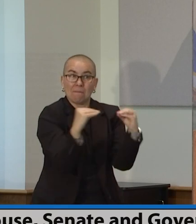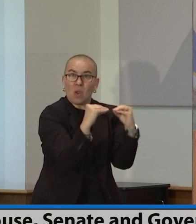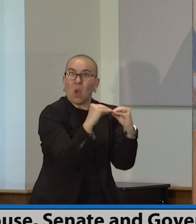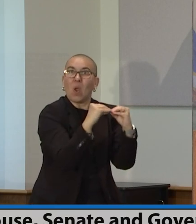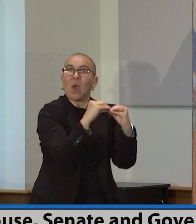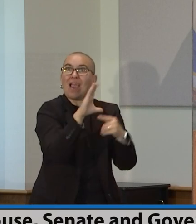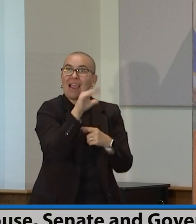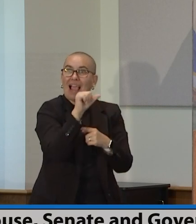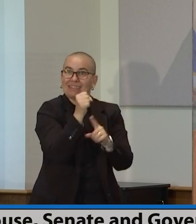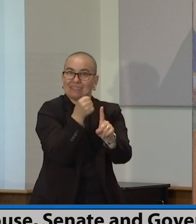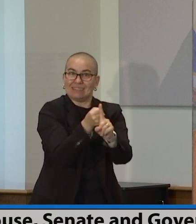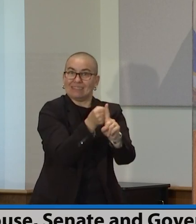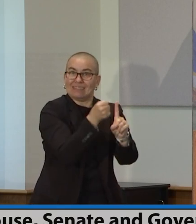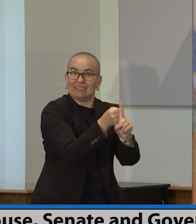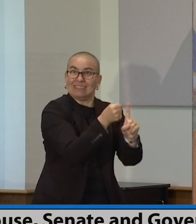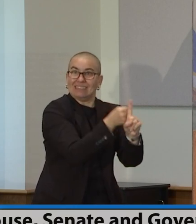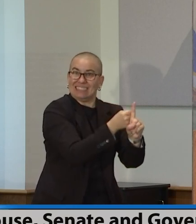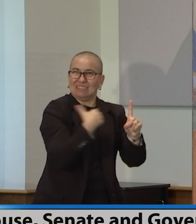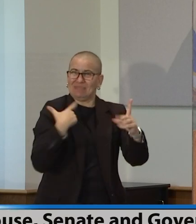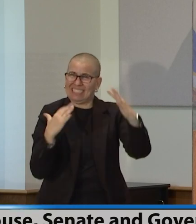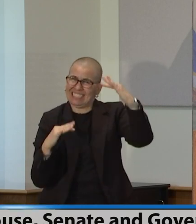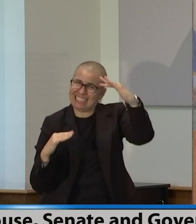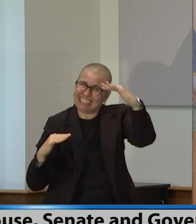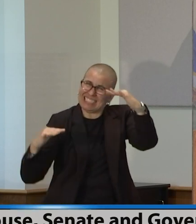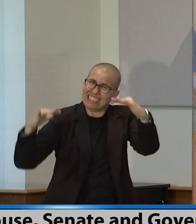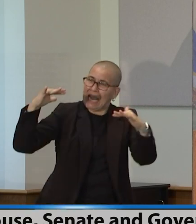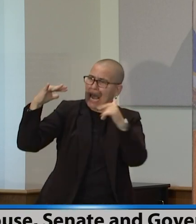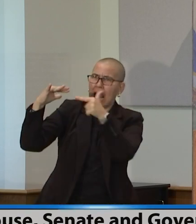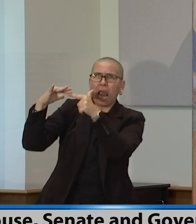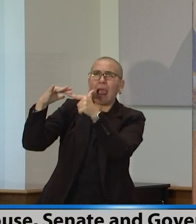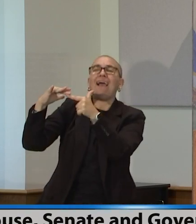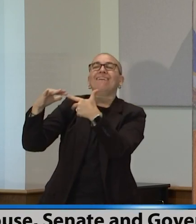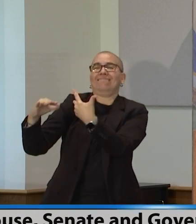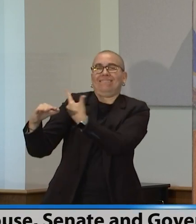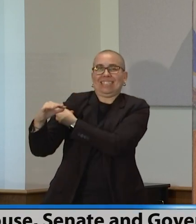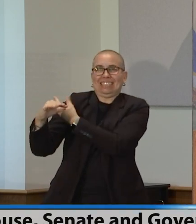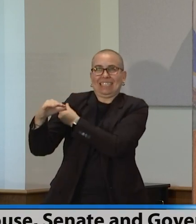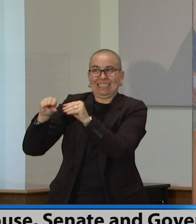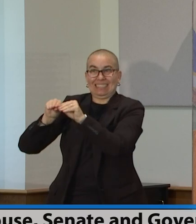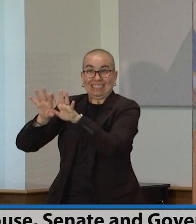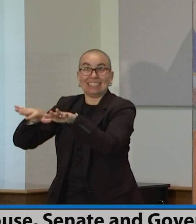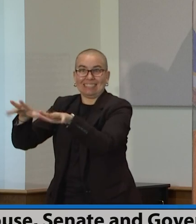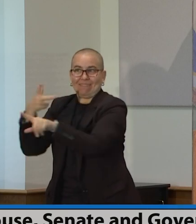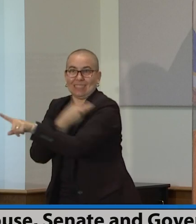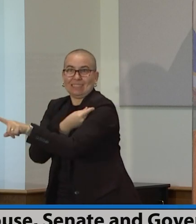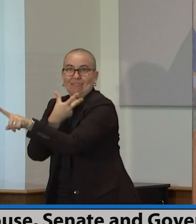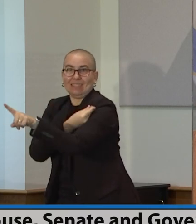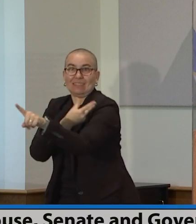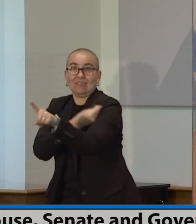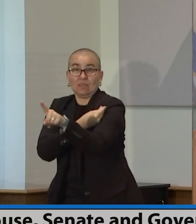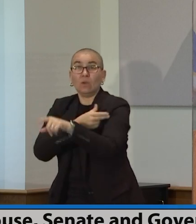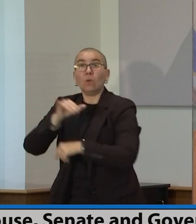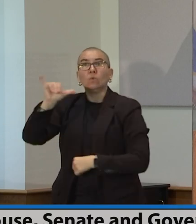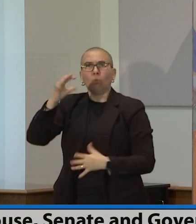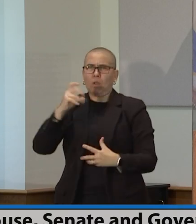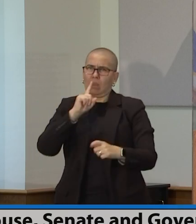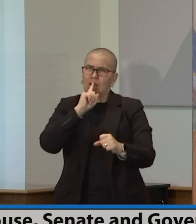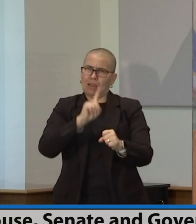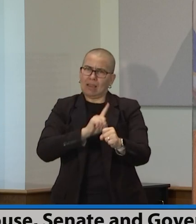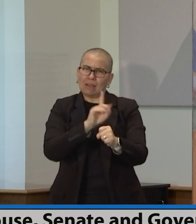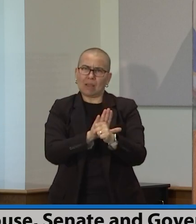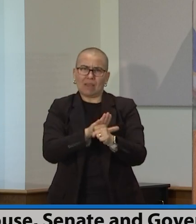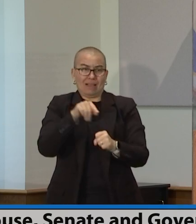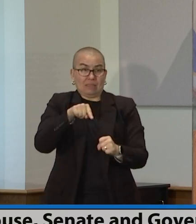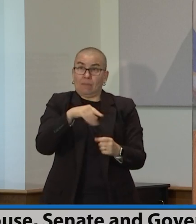won by the tenaciousness of Minnesotans. In doing so, we made the commitment together that this budget would be about